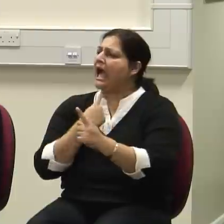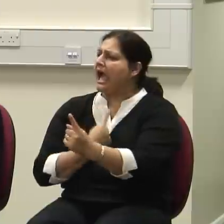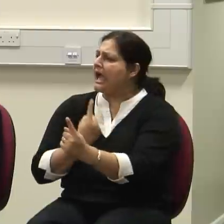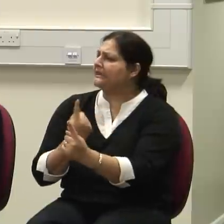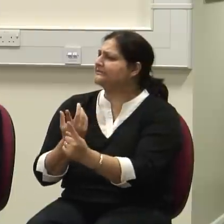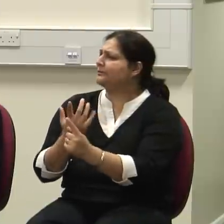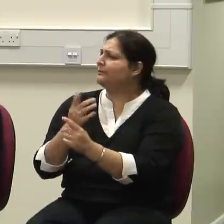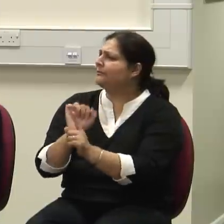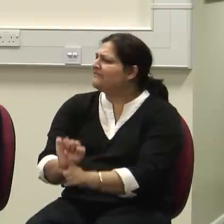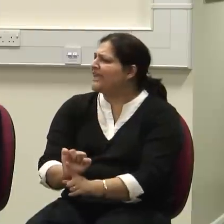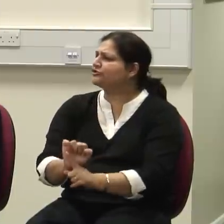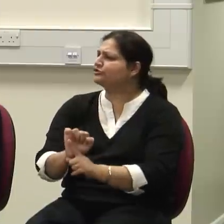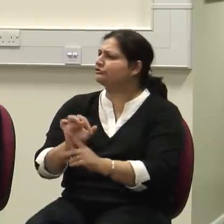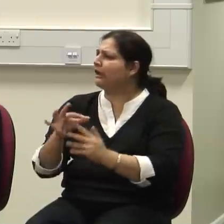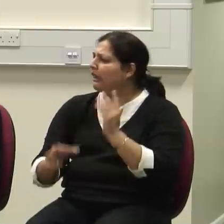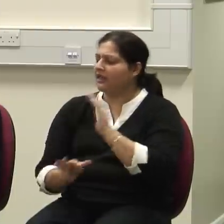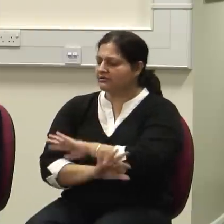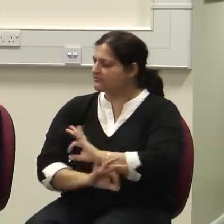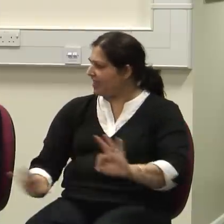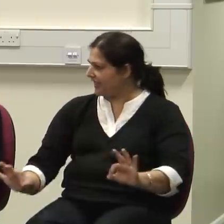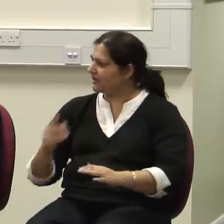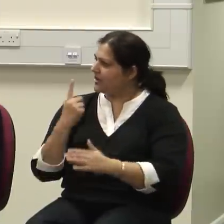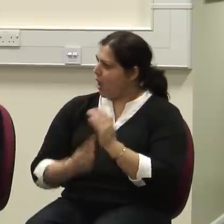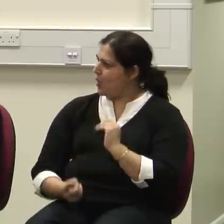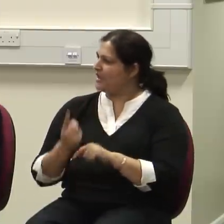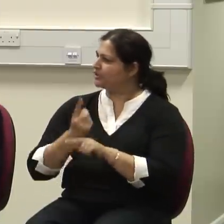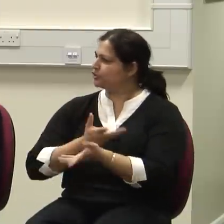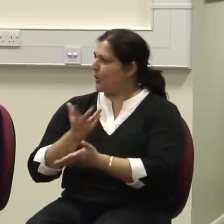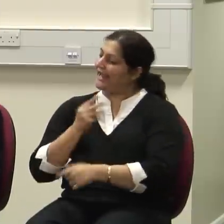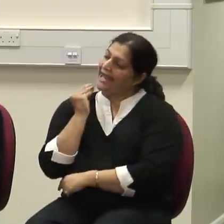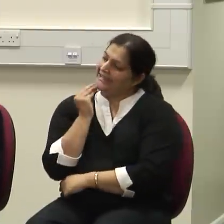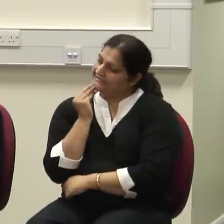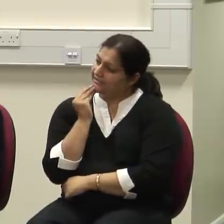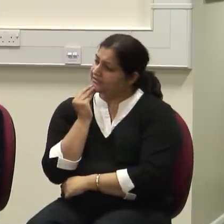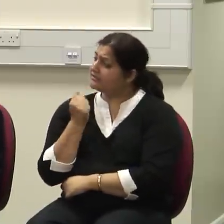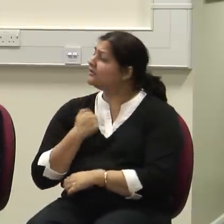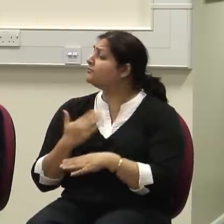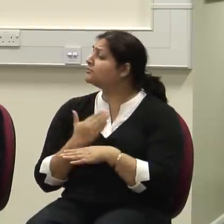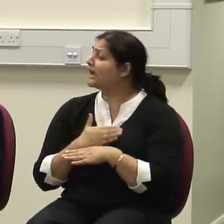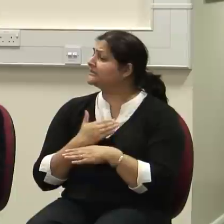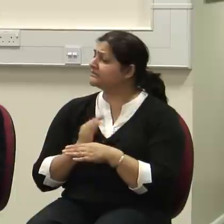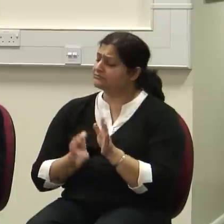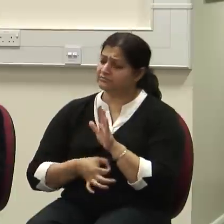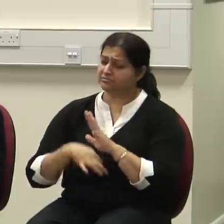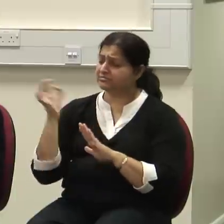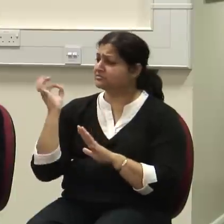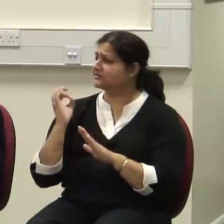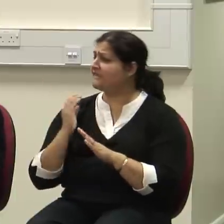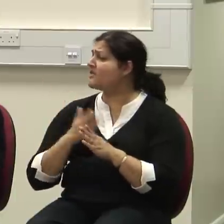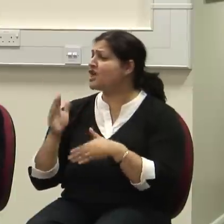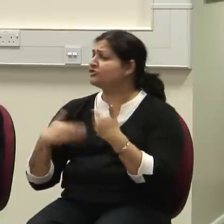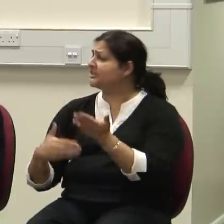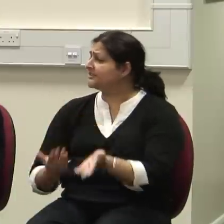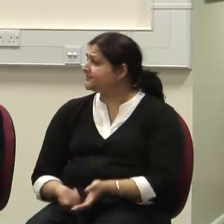And I had a flourishing practice, relatively